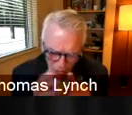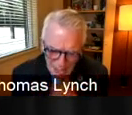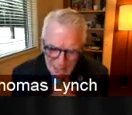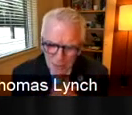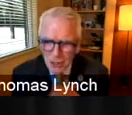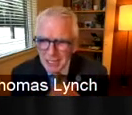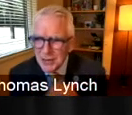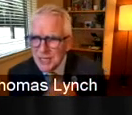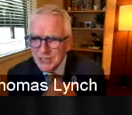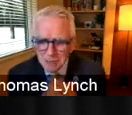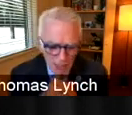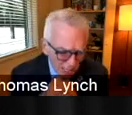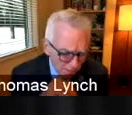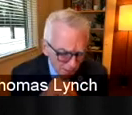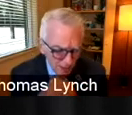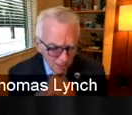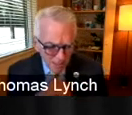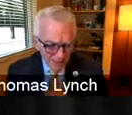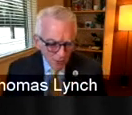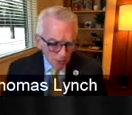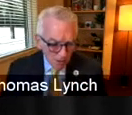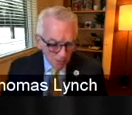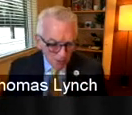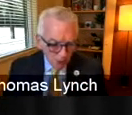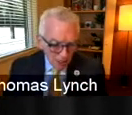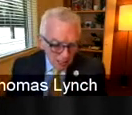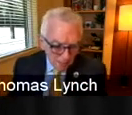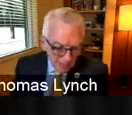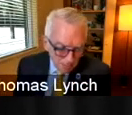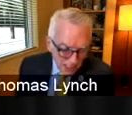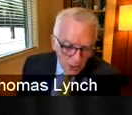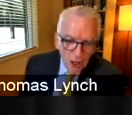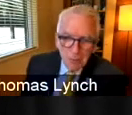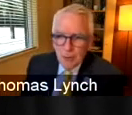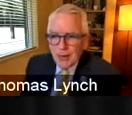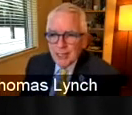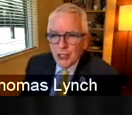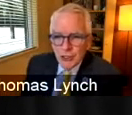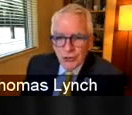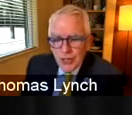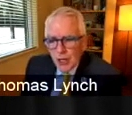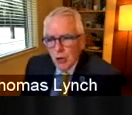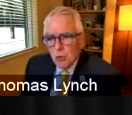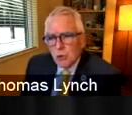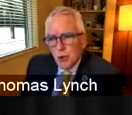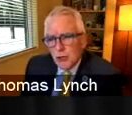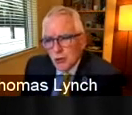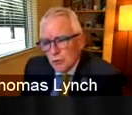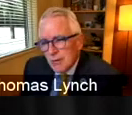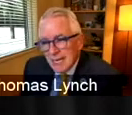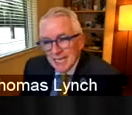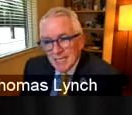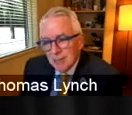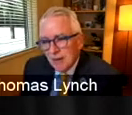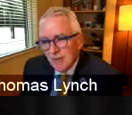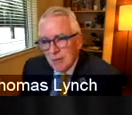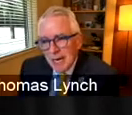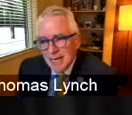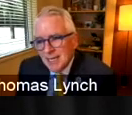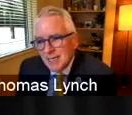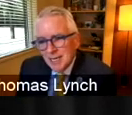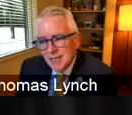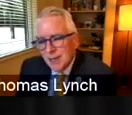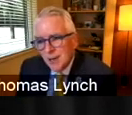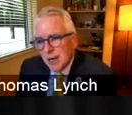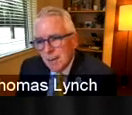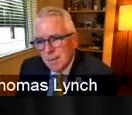similarly, at that same time, many of you remember the book and the band played on by Randy Schiltz, which is also, again, something from the